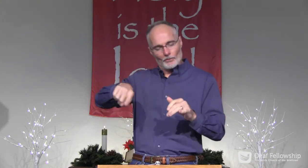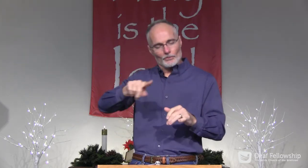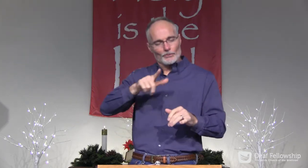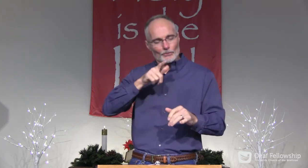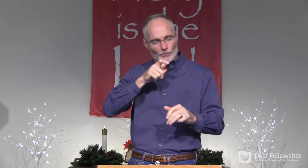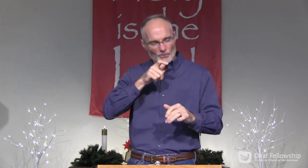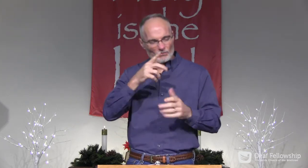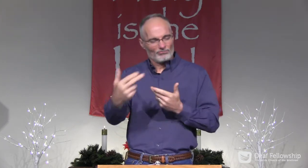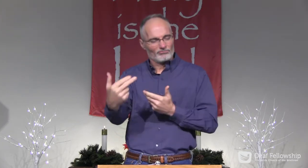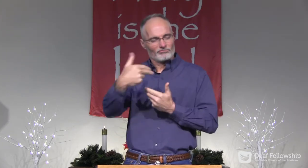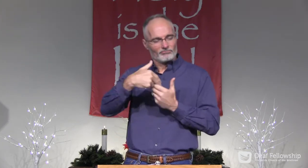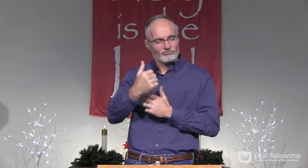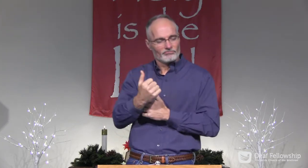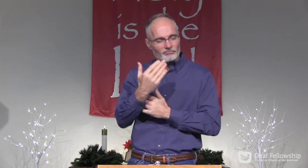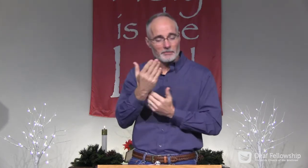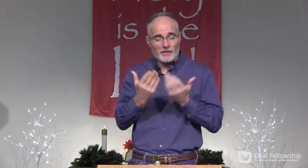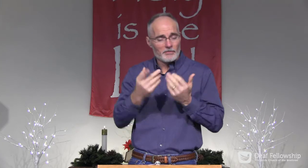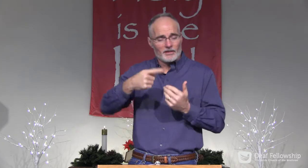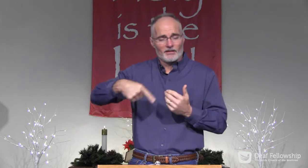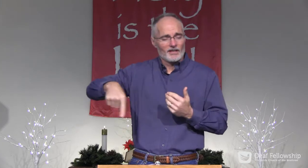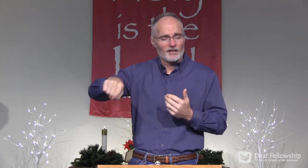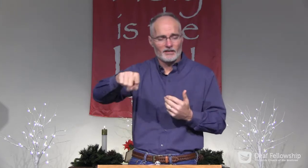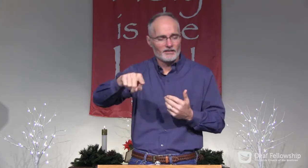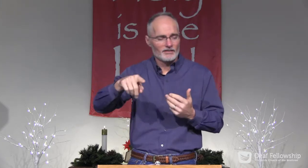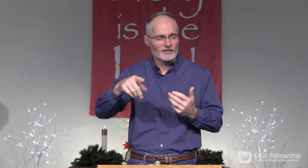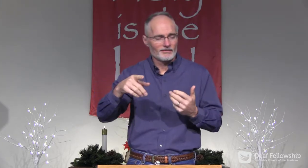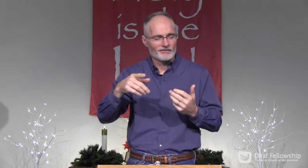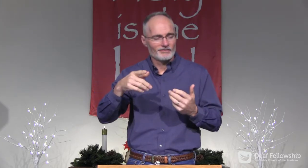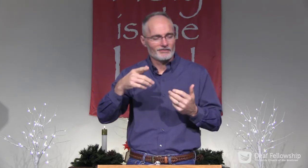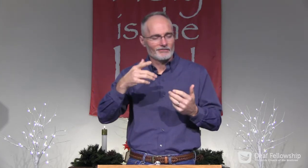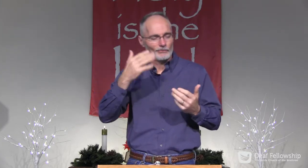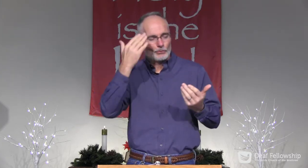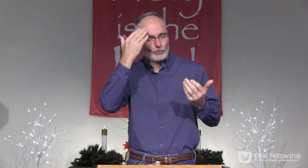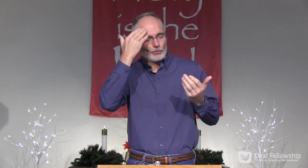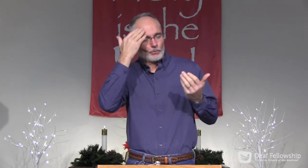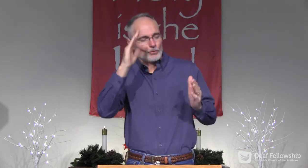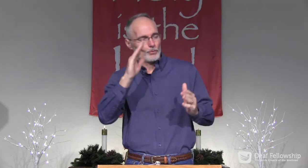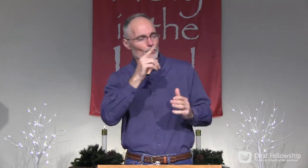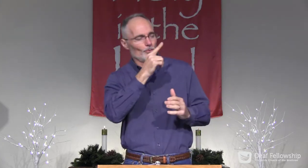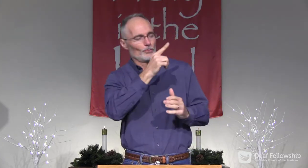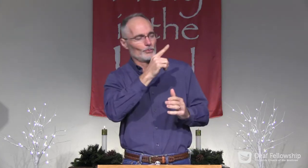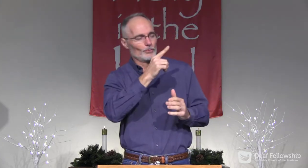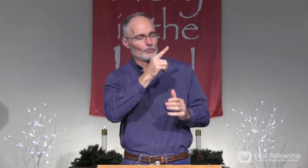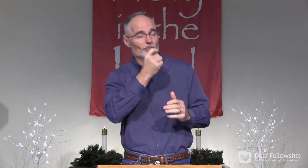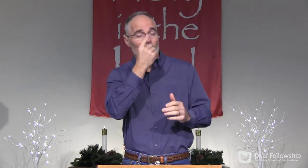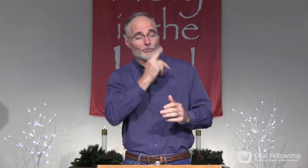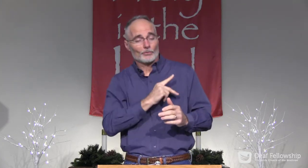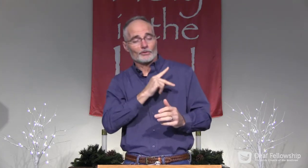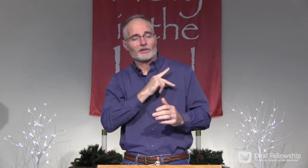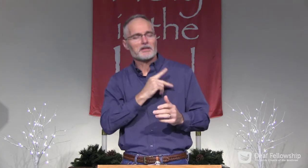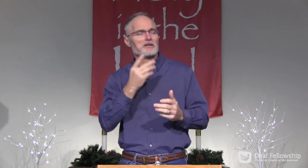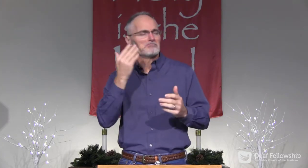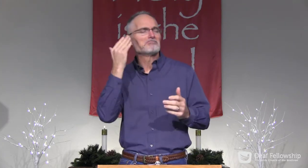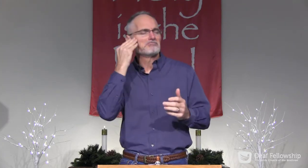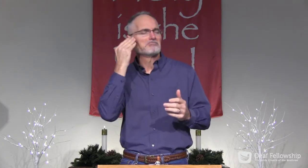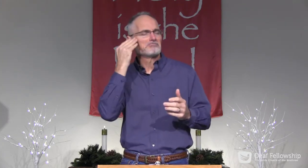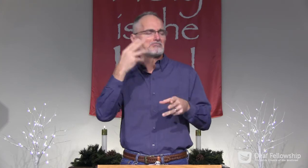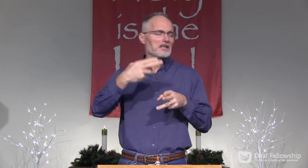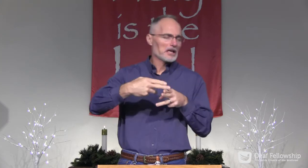I pray also, Lord, for those who are joining us who maybe don't know you personally.